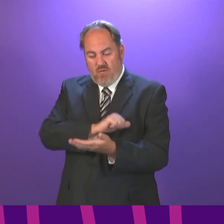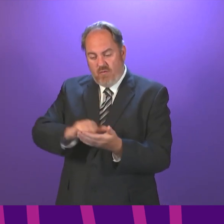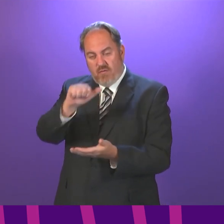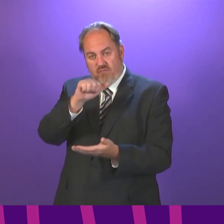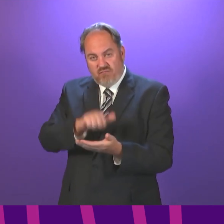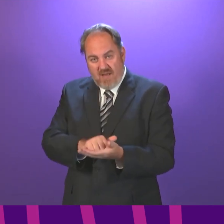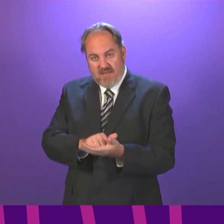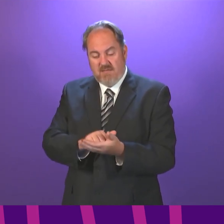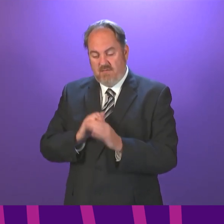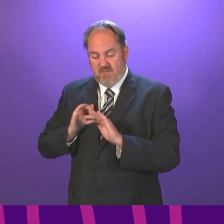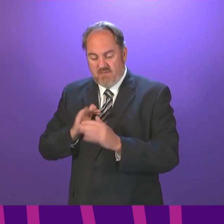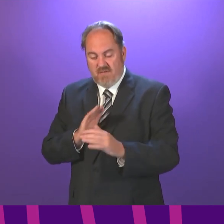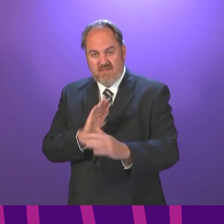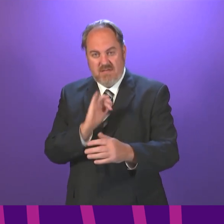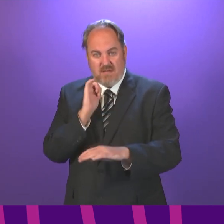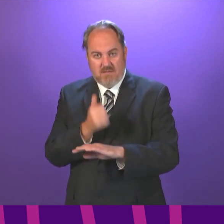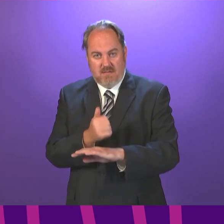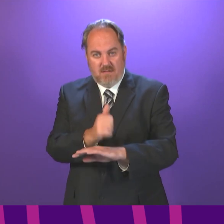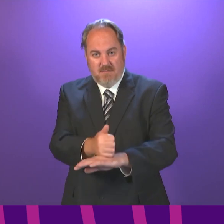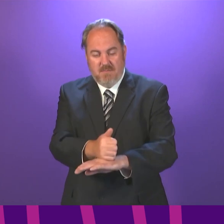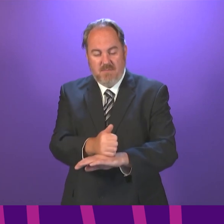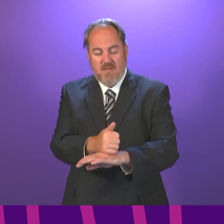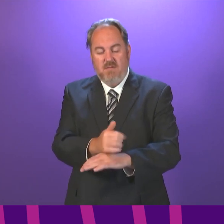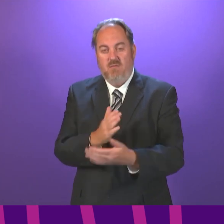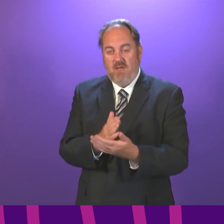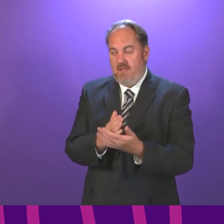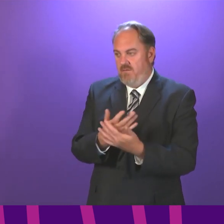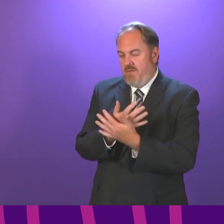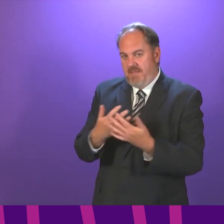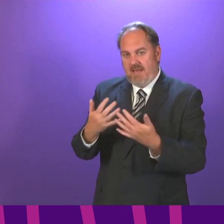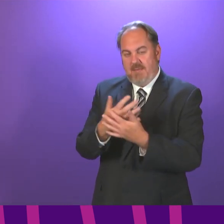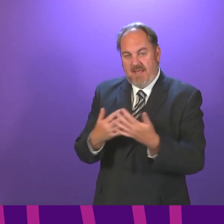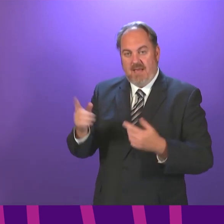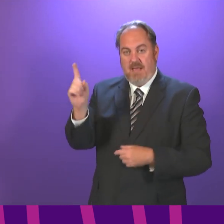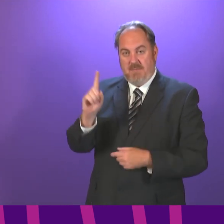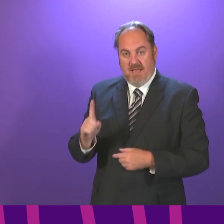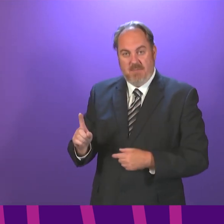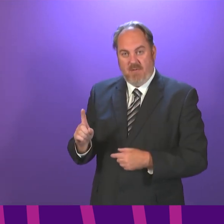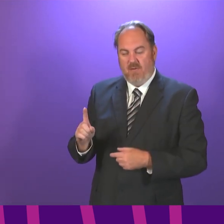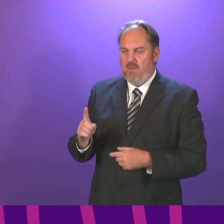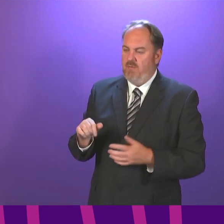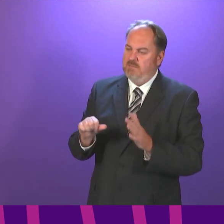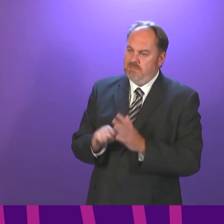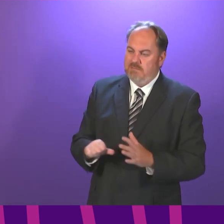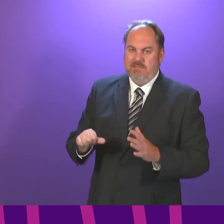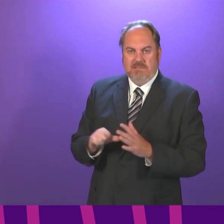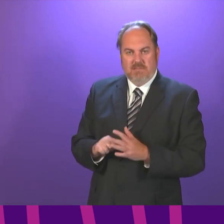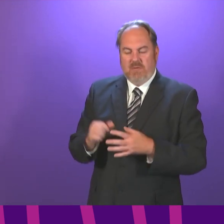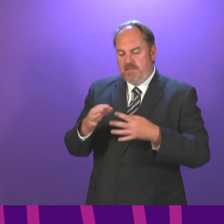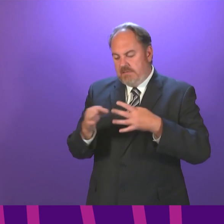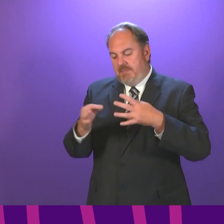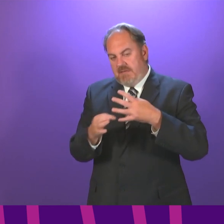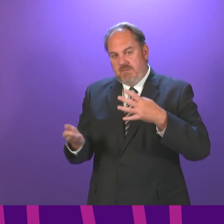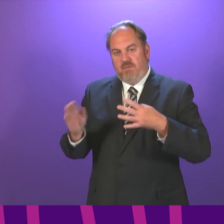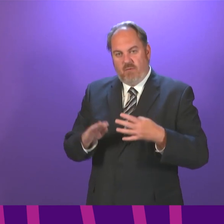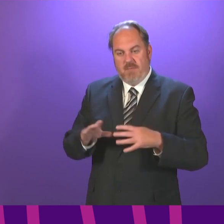clinics in a moment, but we should not lose sight of the fact that for many people suffering from long COVID, it is access to generalist services, GP